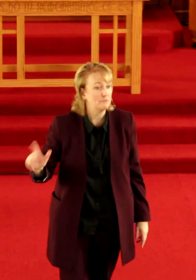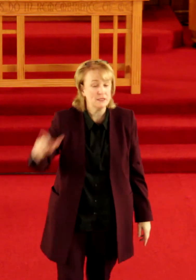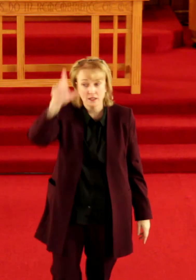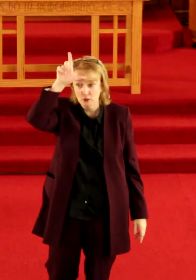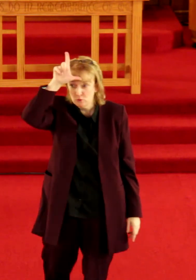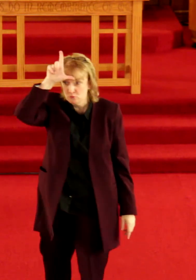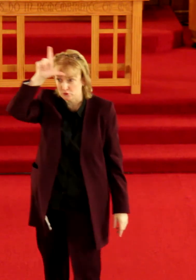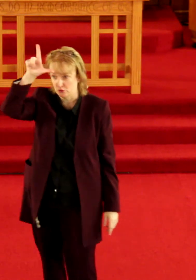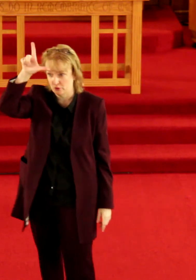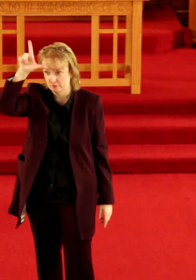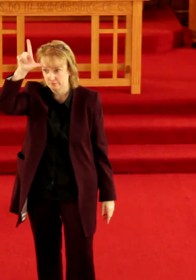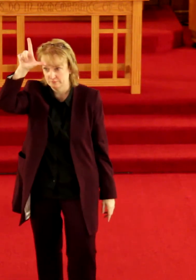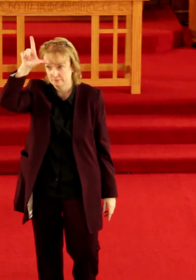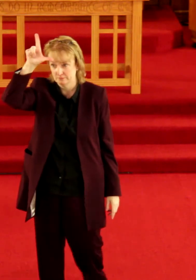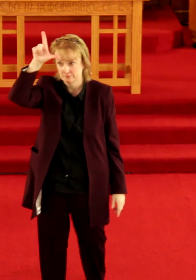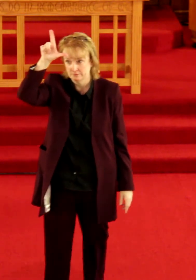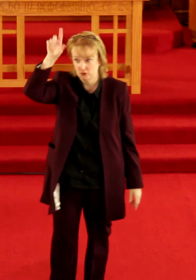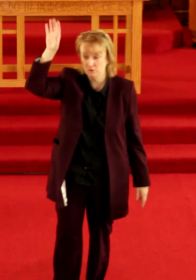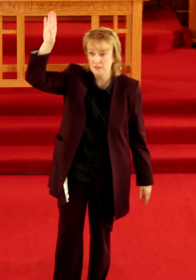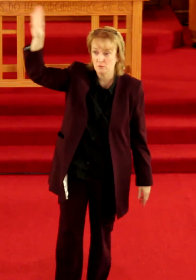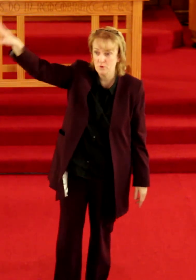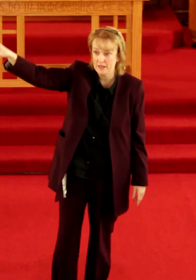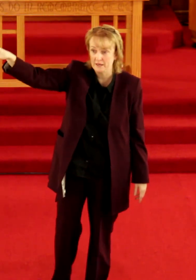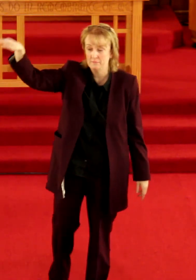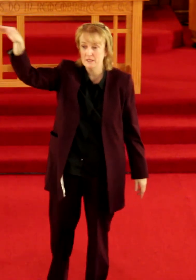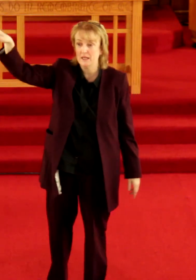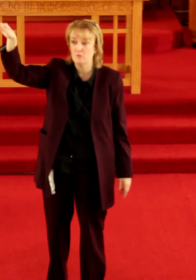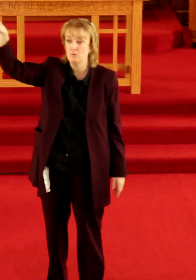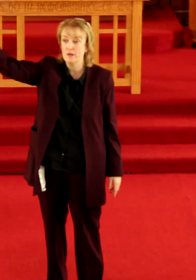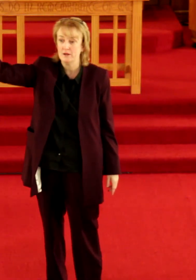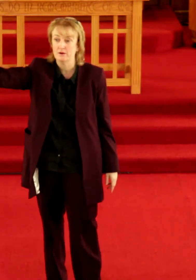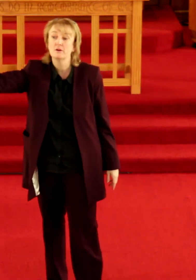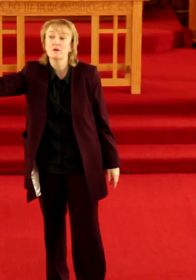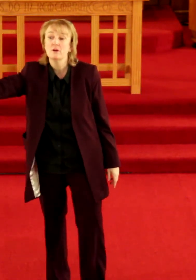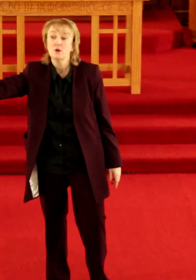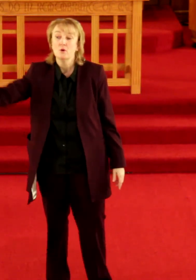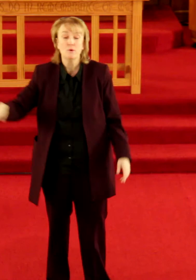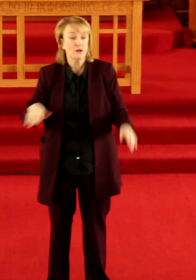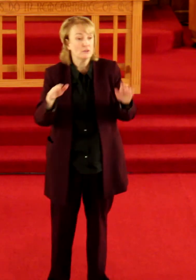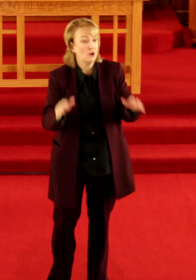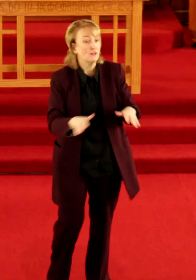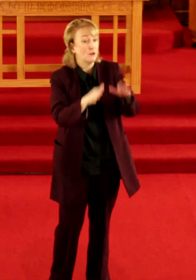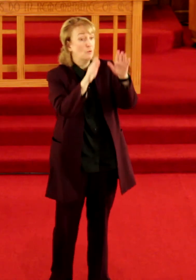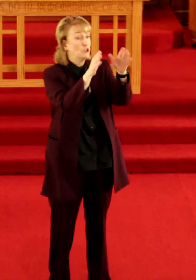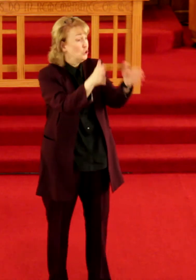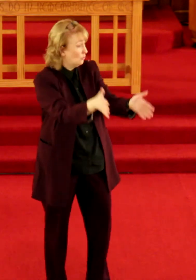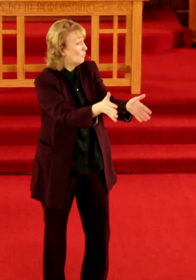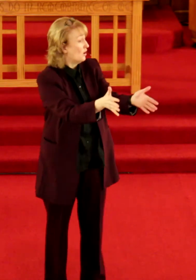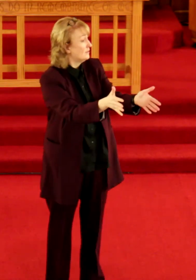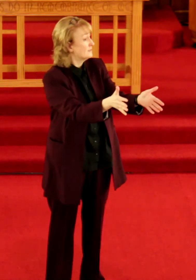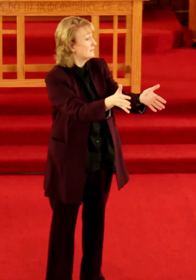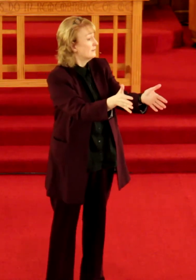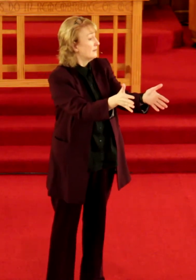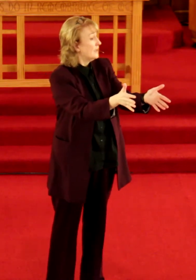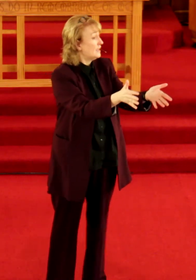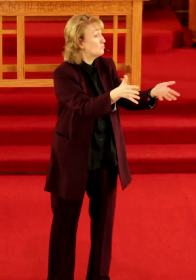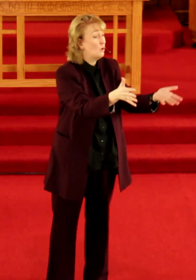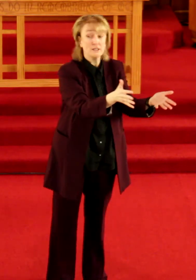be a loser you need to win be a winner we are taught that what you want is what